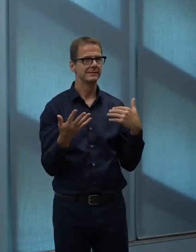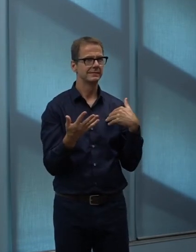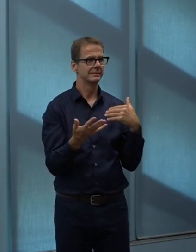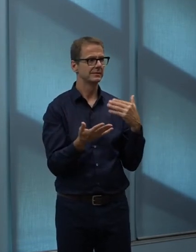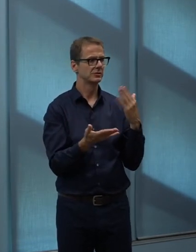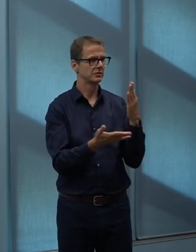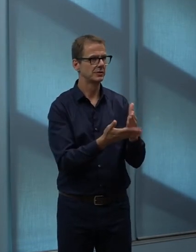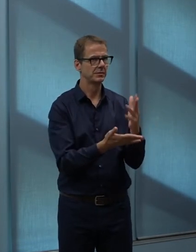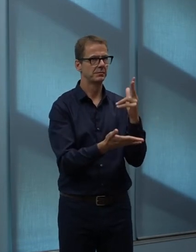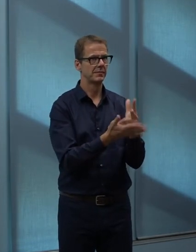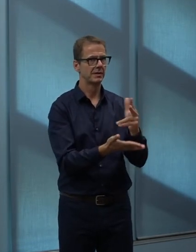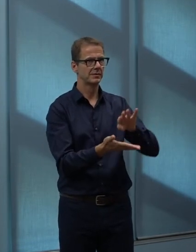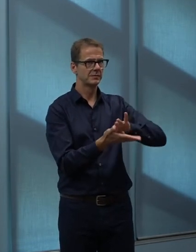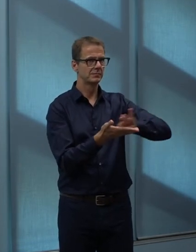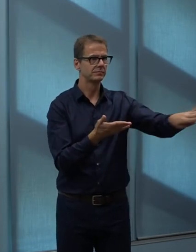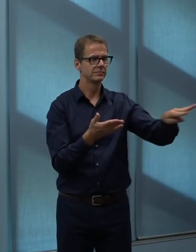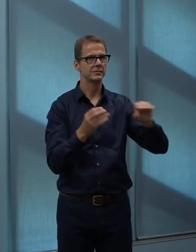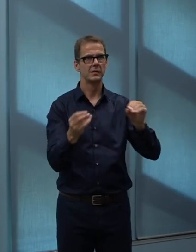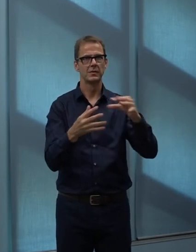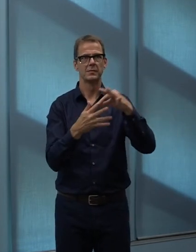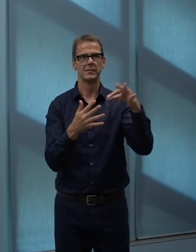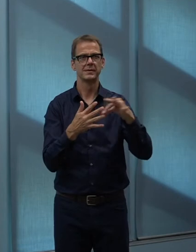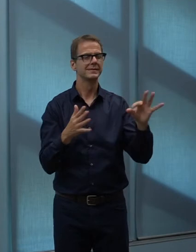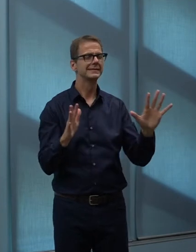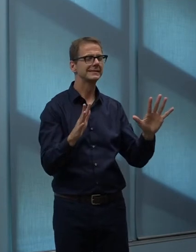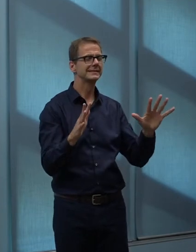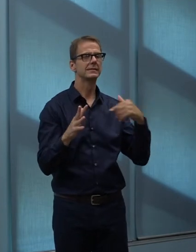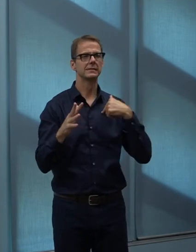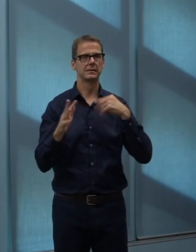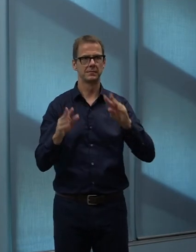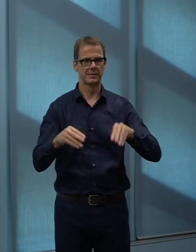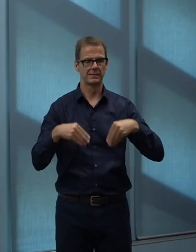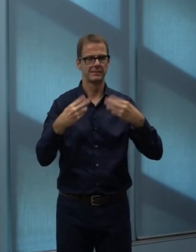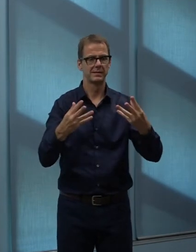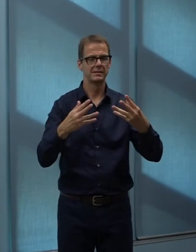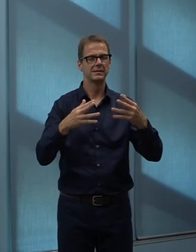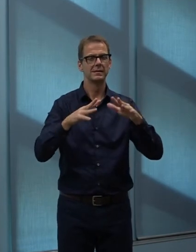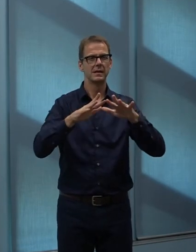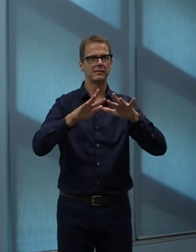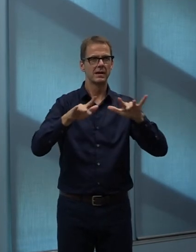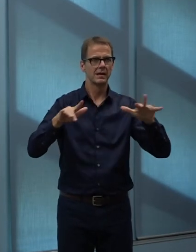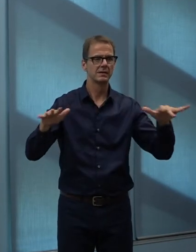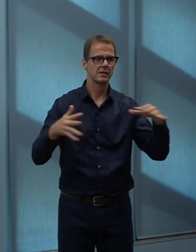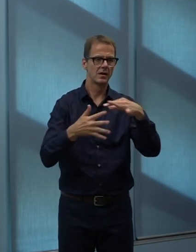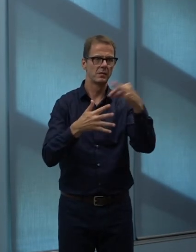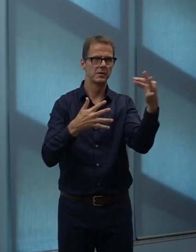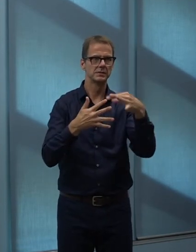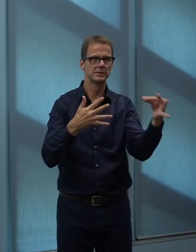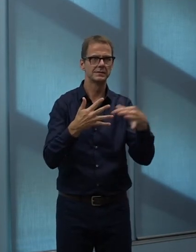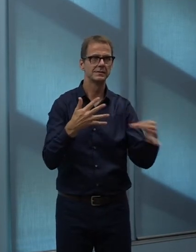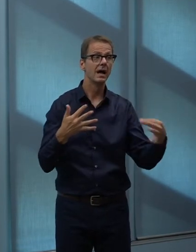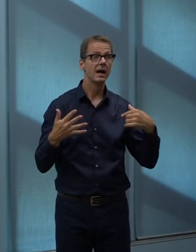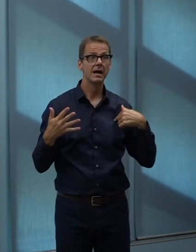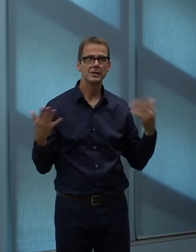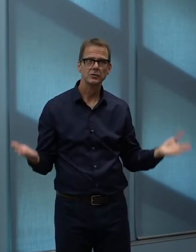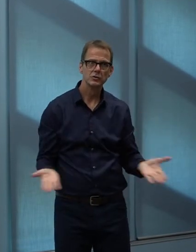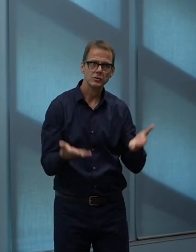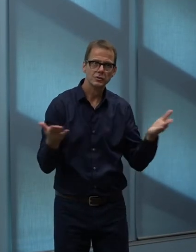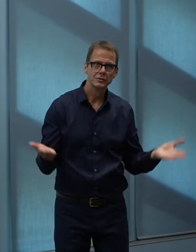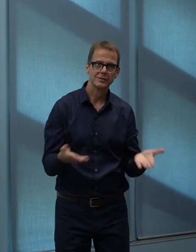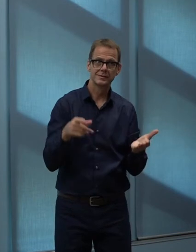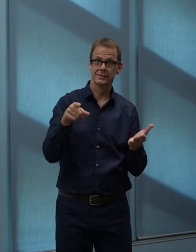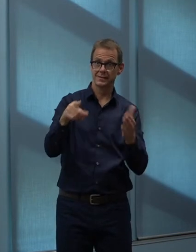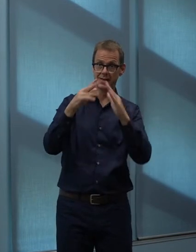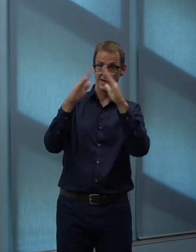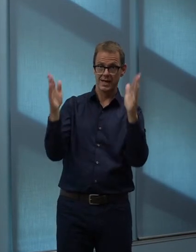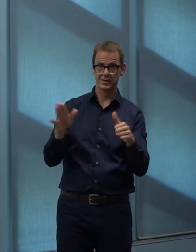people would need to over time perhaps go from being two or three car households to one or two car households because a greater number